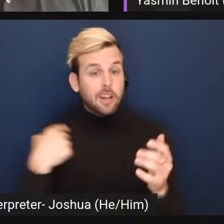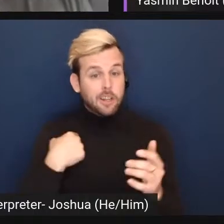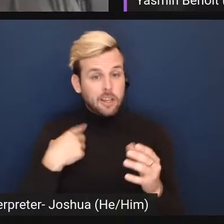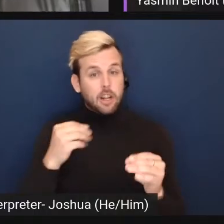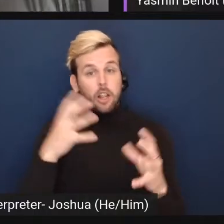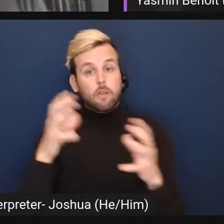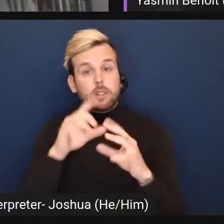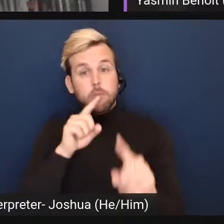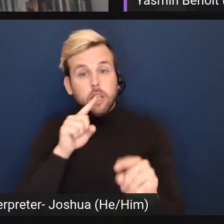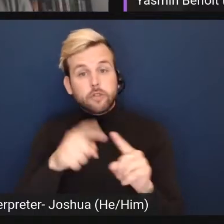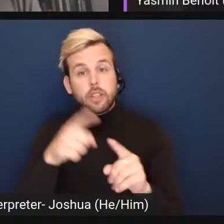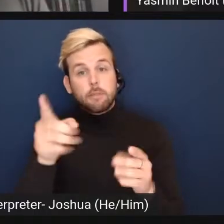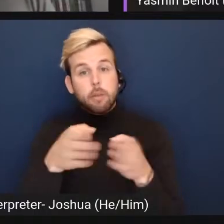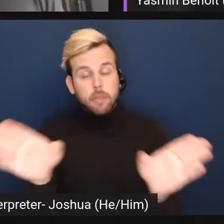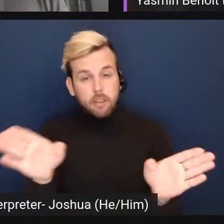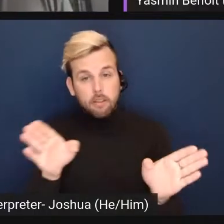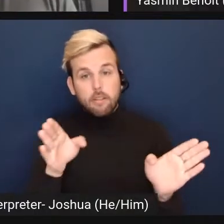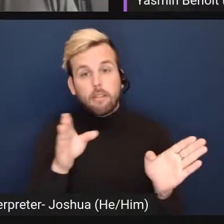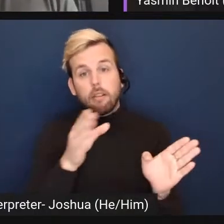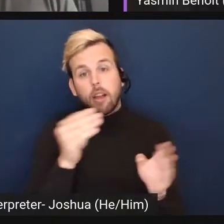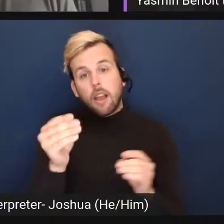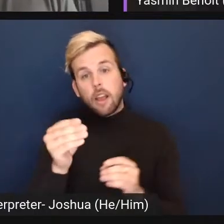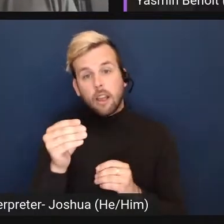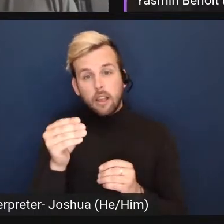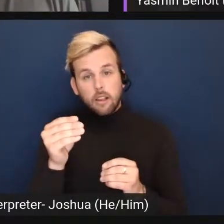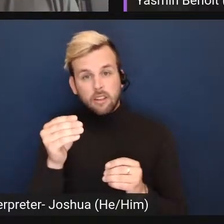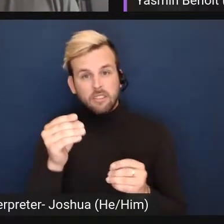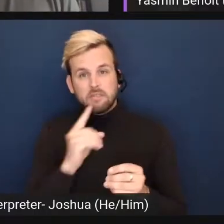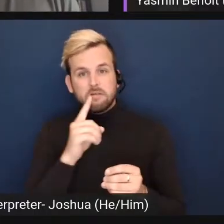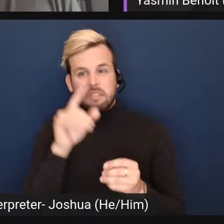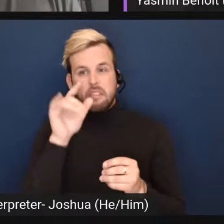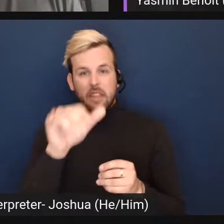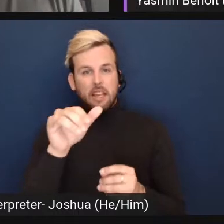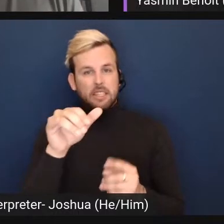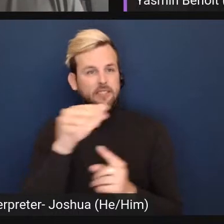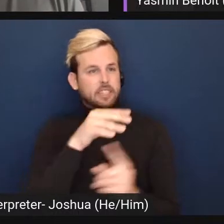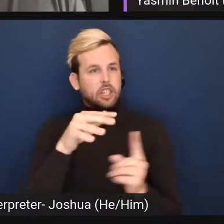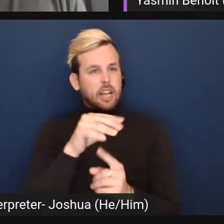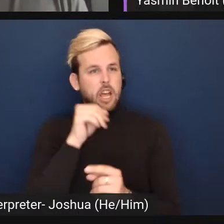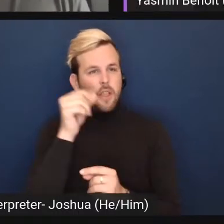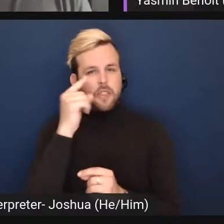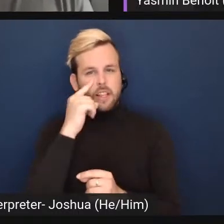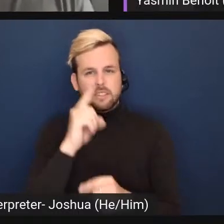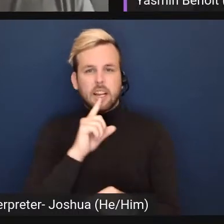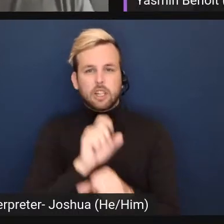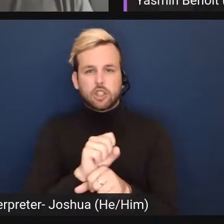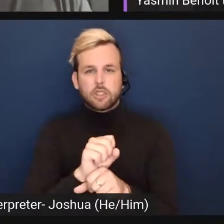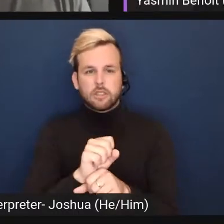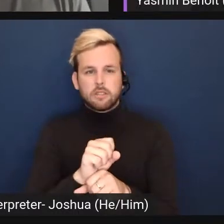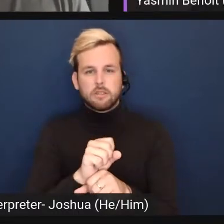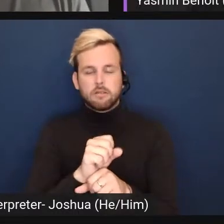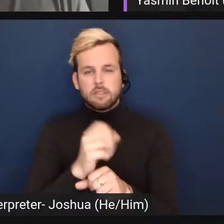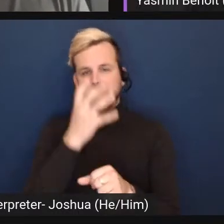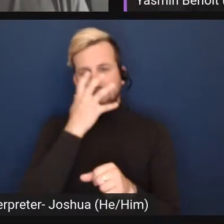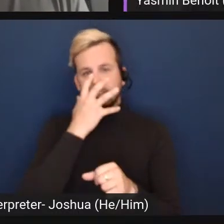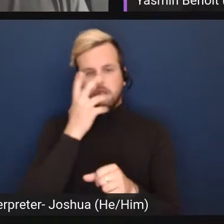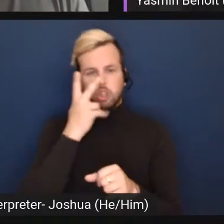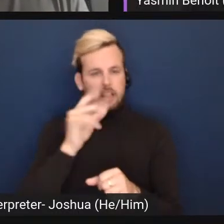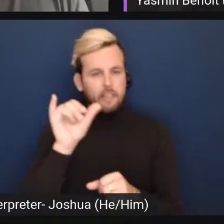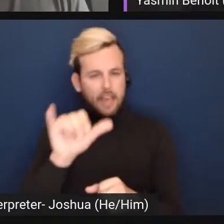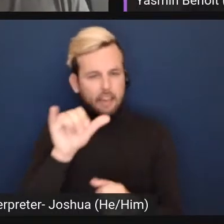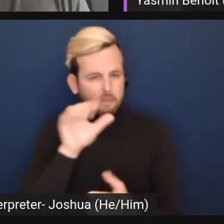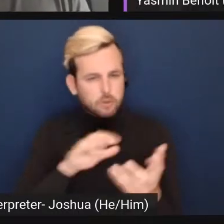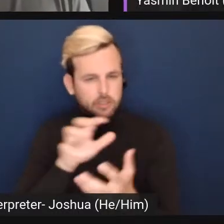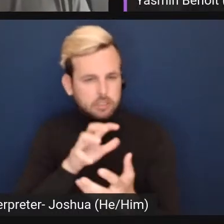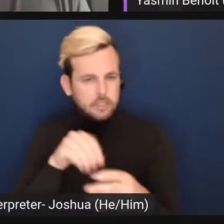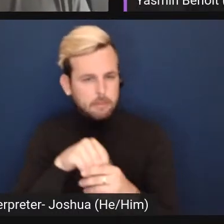responses from the general public, and kind of ends up being in that sphere. I don't think it is actually seen as being that confusing,